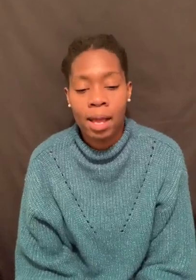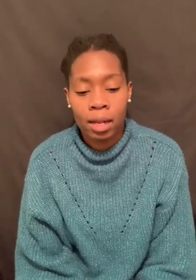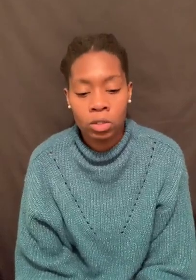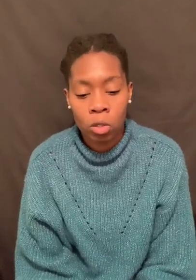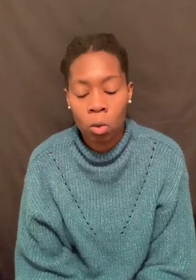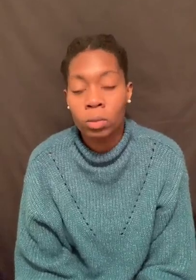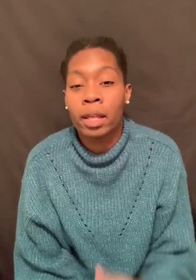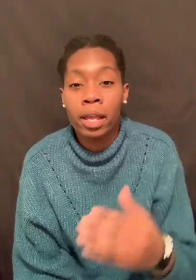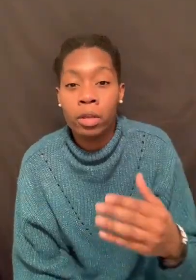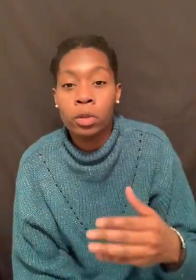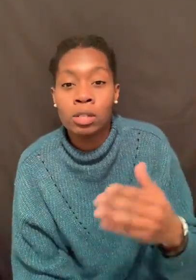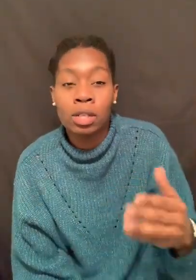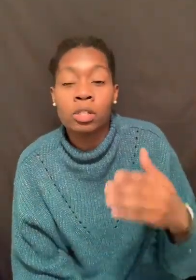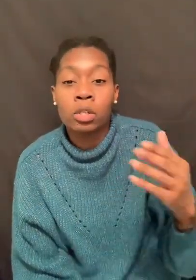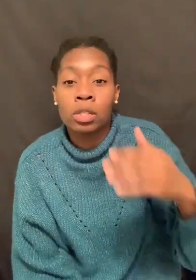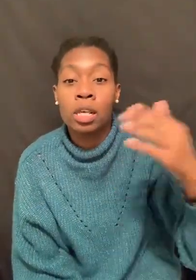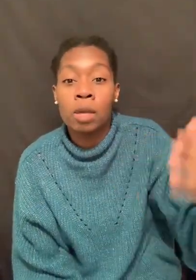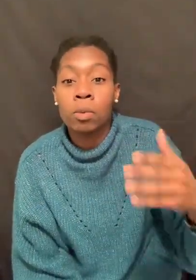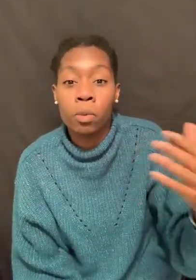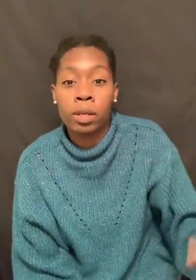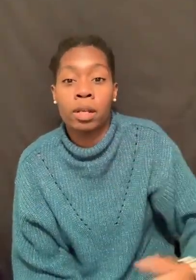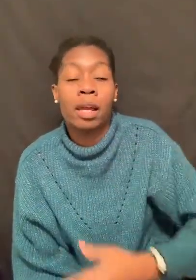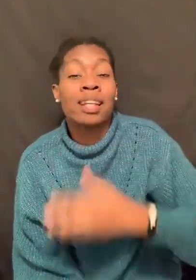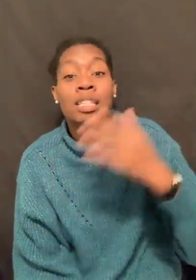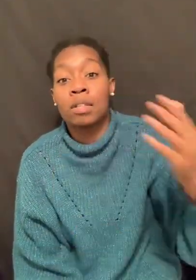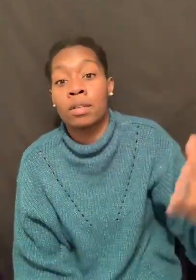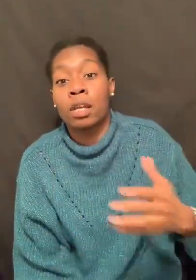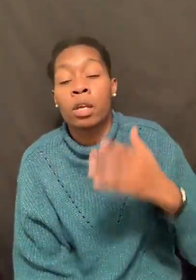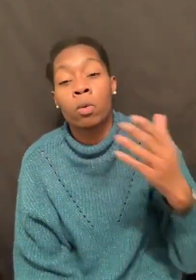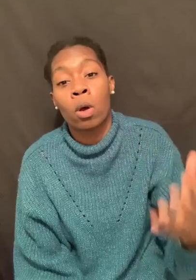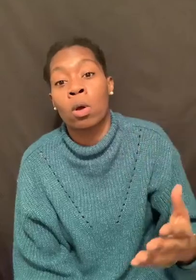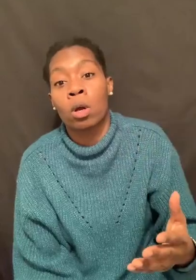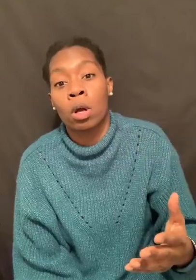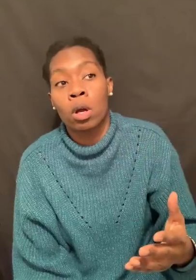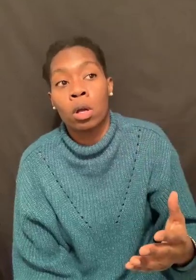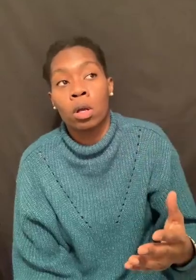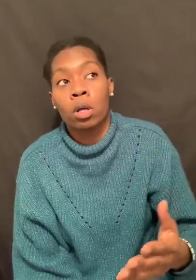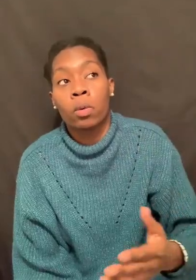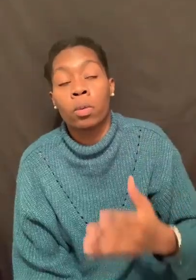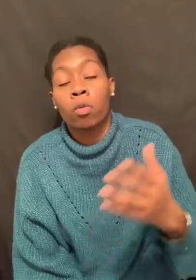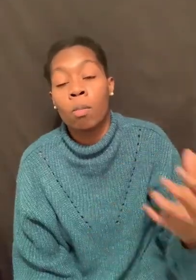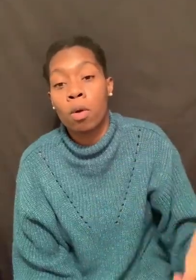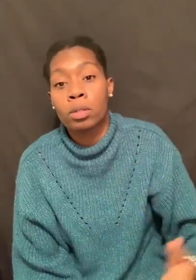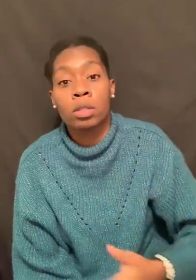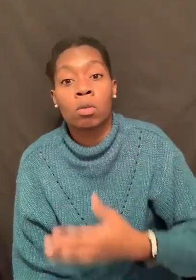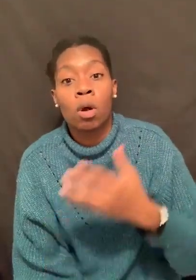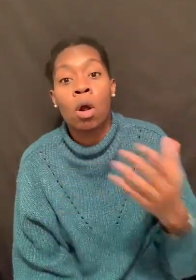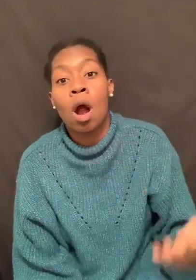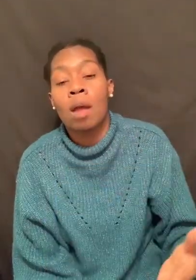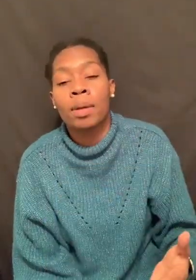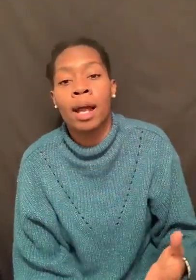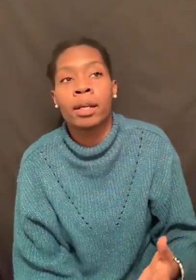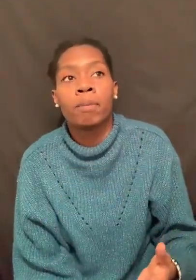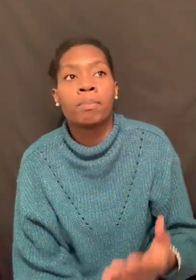bad. So they use an excuse to keep doing it excessively in the wrong, with the wrong motives and the wrong heart behind it.